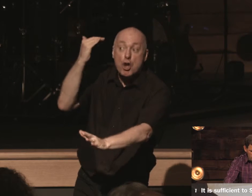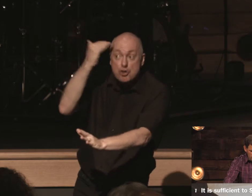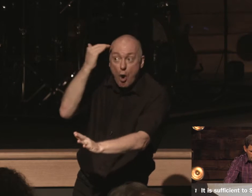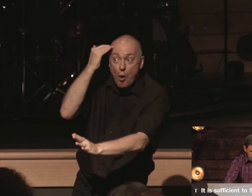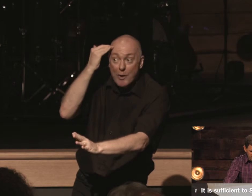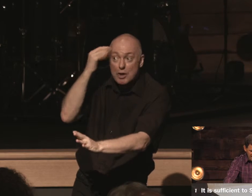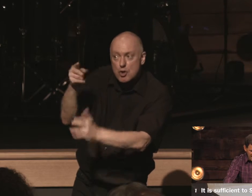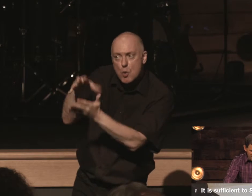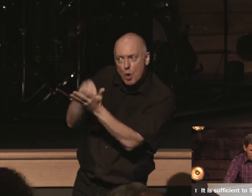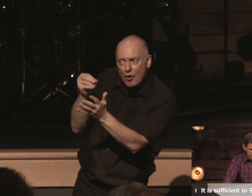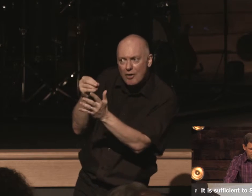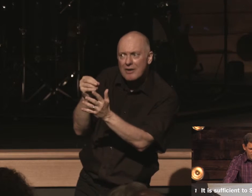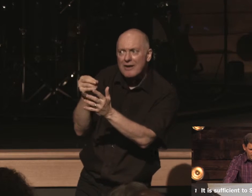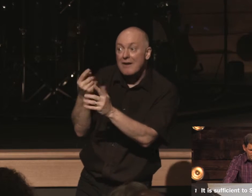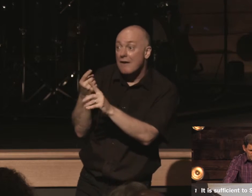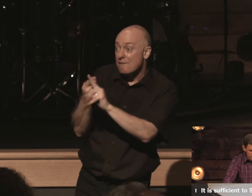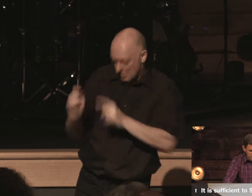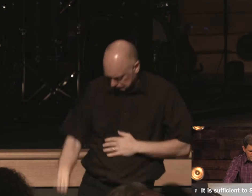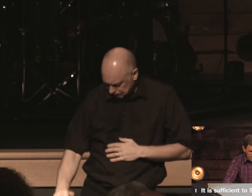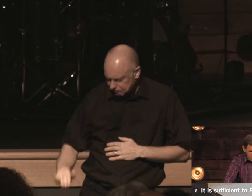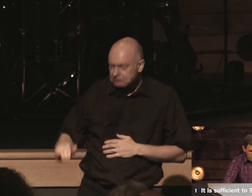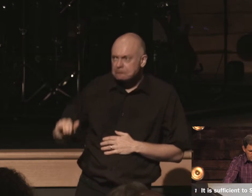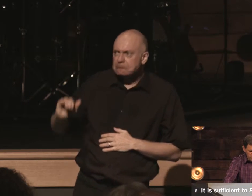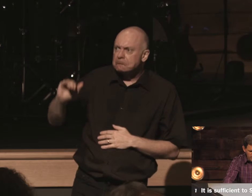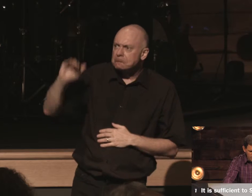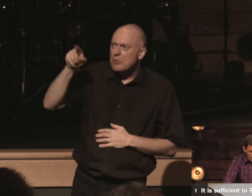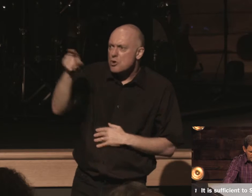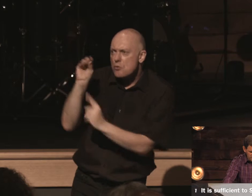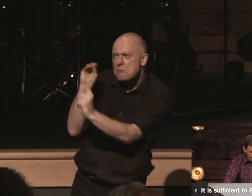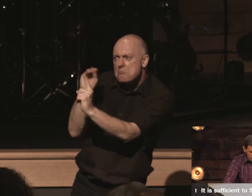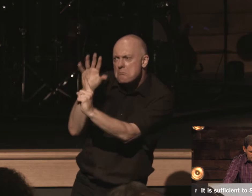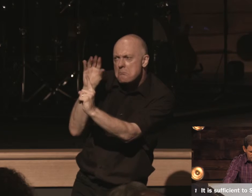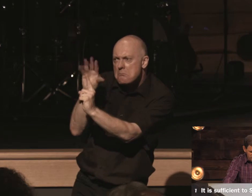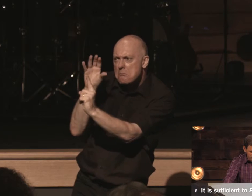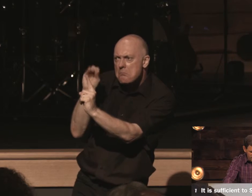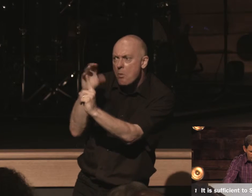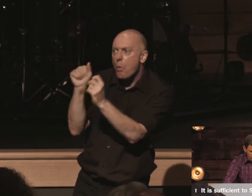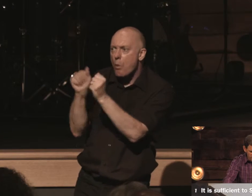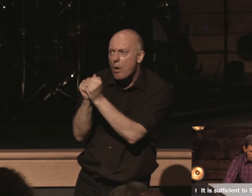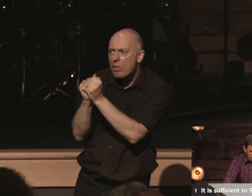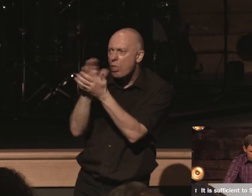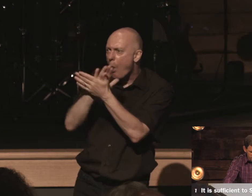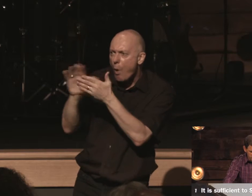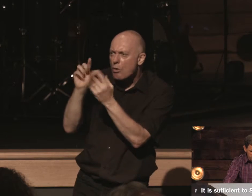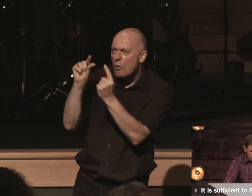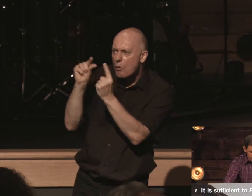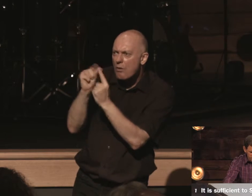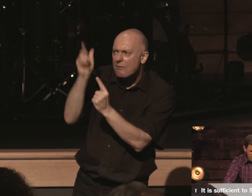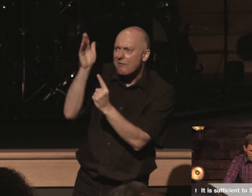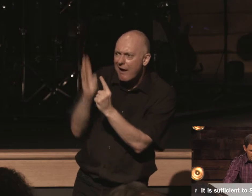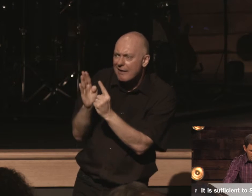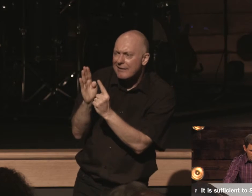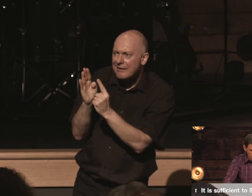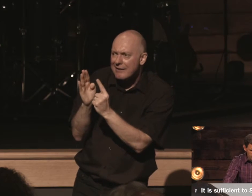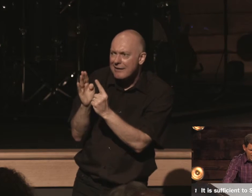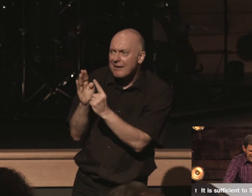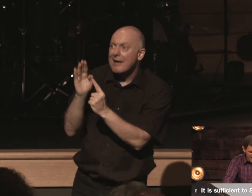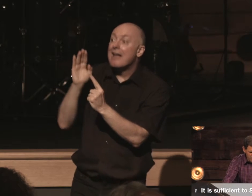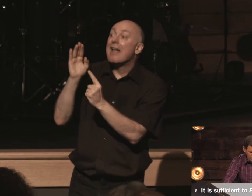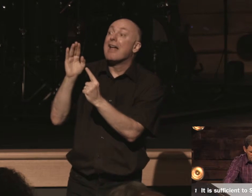you've learned it and how from childhood you have been acquainted with the sacred writings the scriptures the word of god which are able to